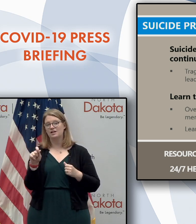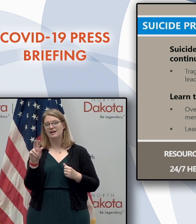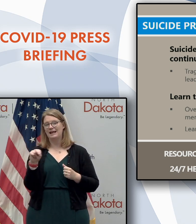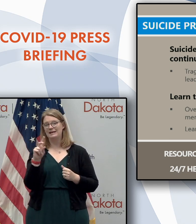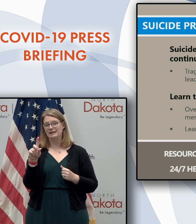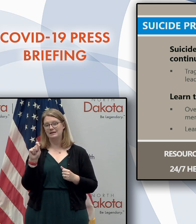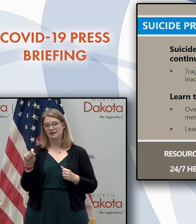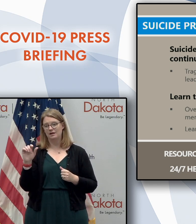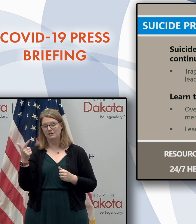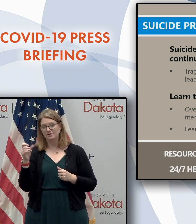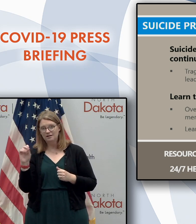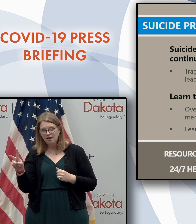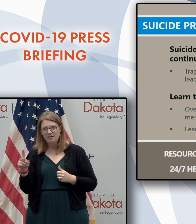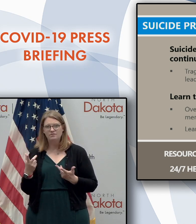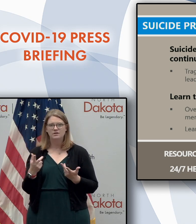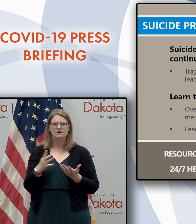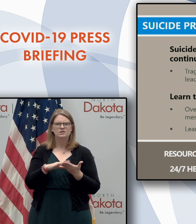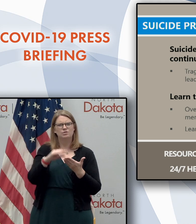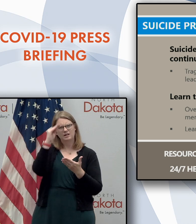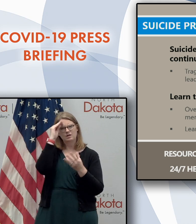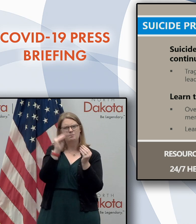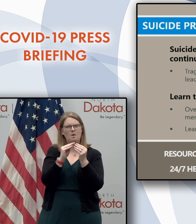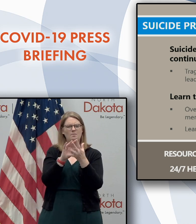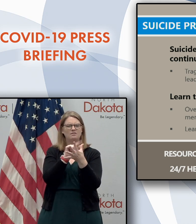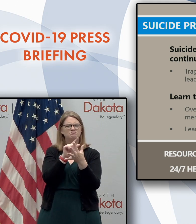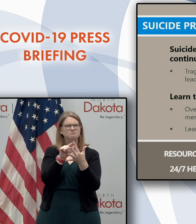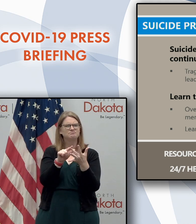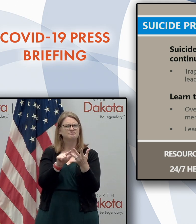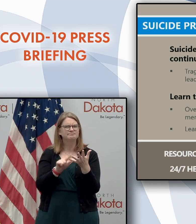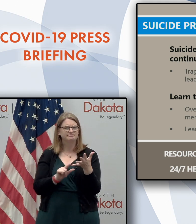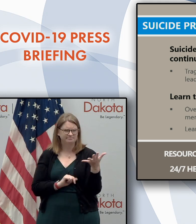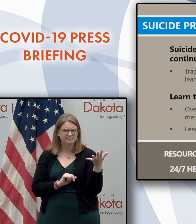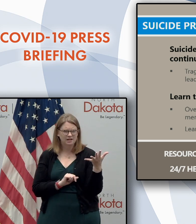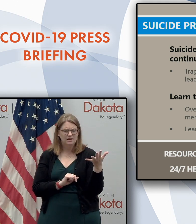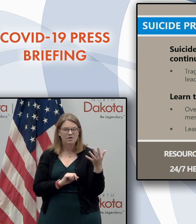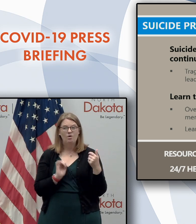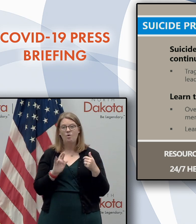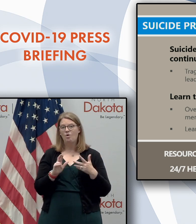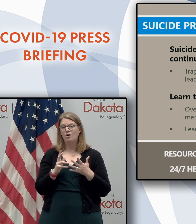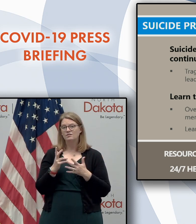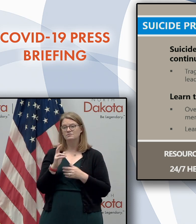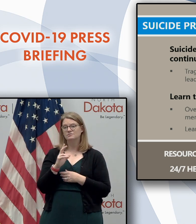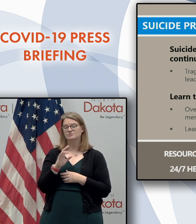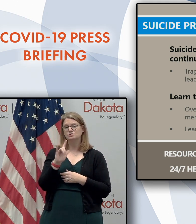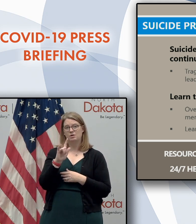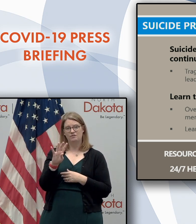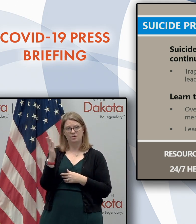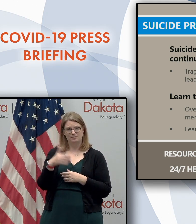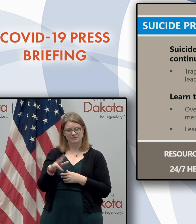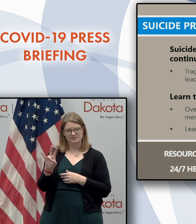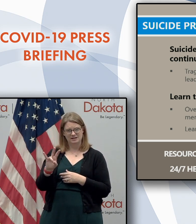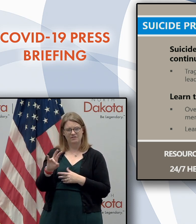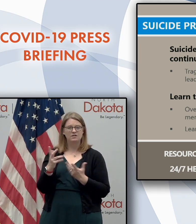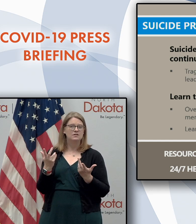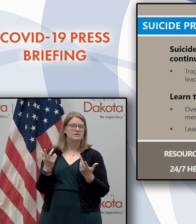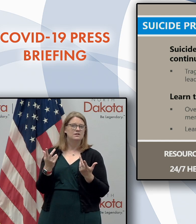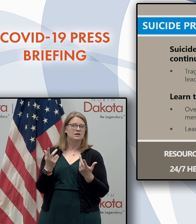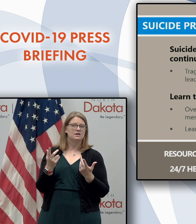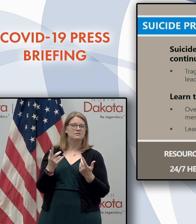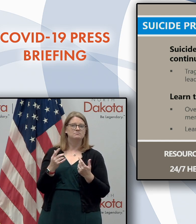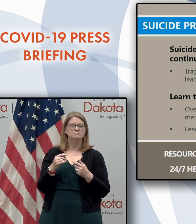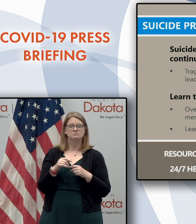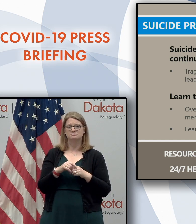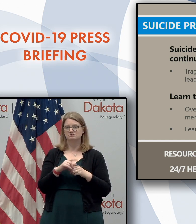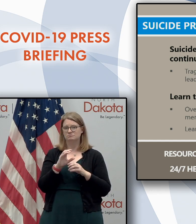learn more about the five steps you can take, to help save a life or at any time, seven by 24, no charge, 1